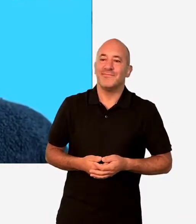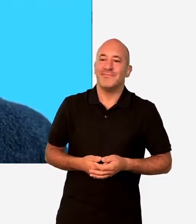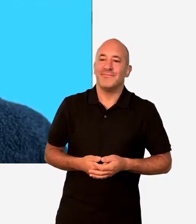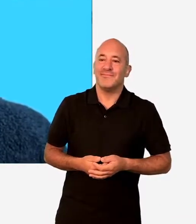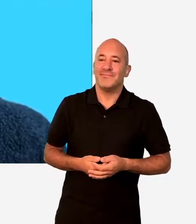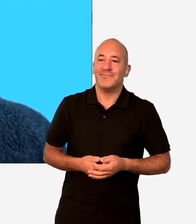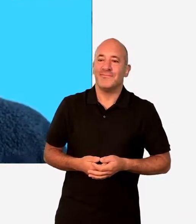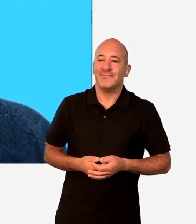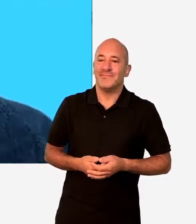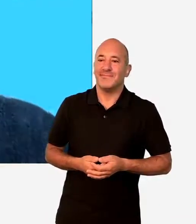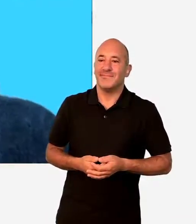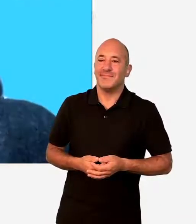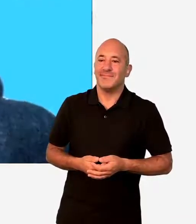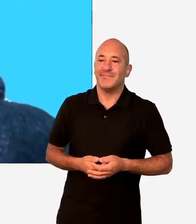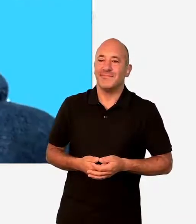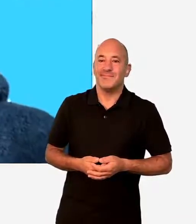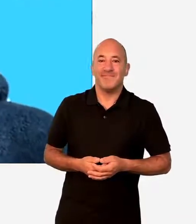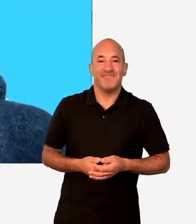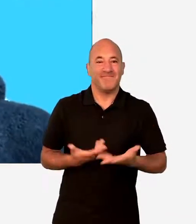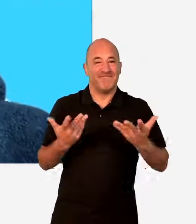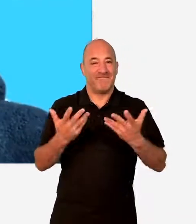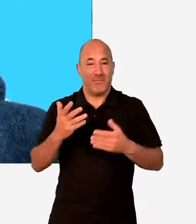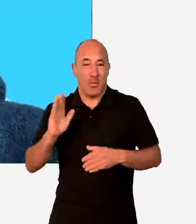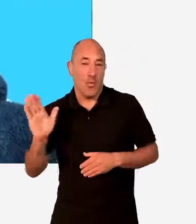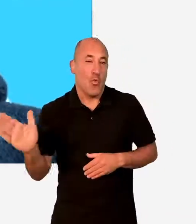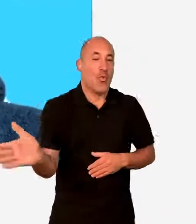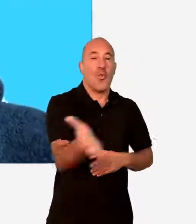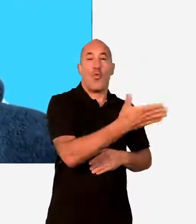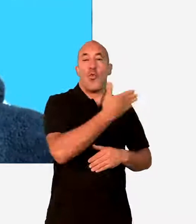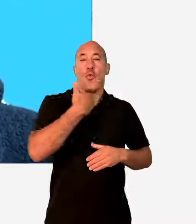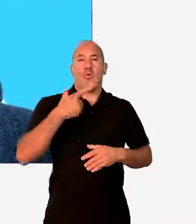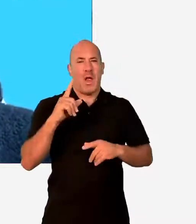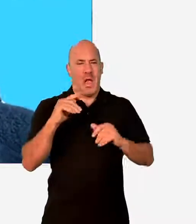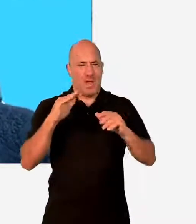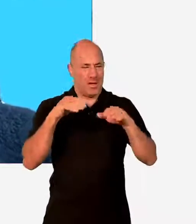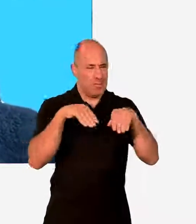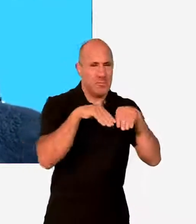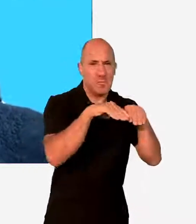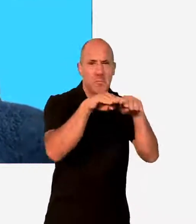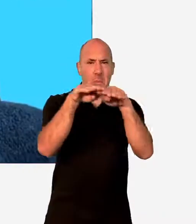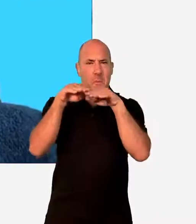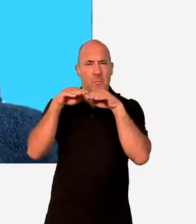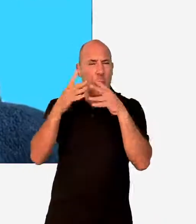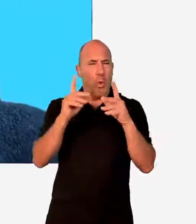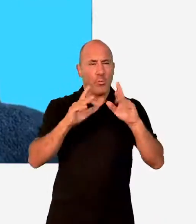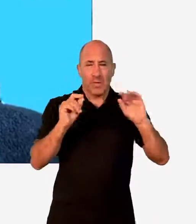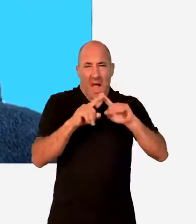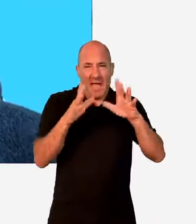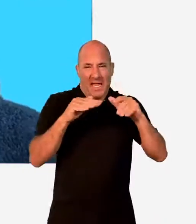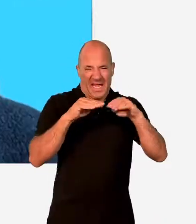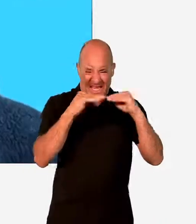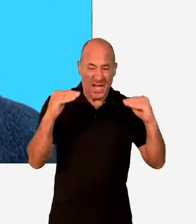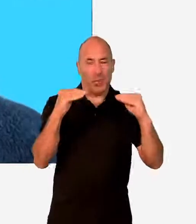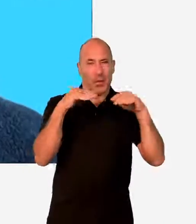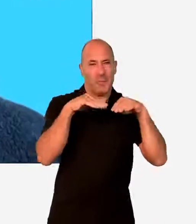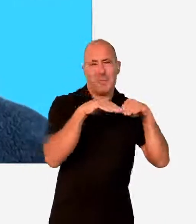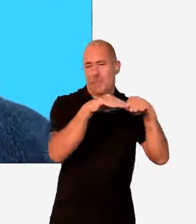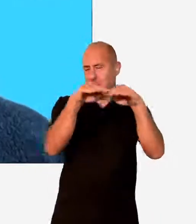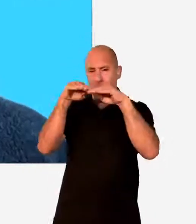five years' time. For everyone to have an equal base or some sort of